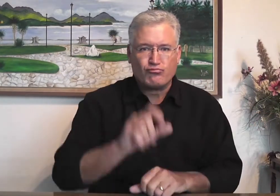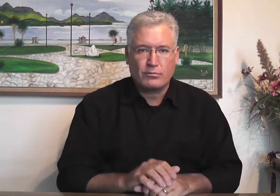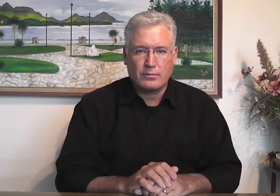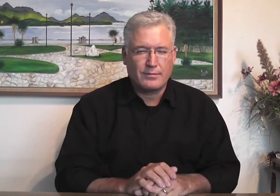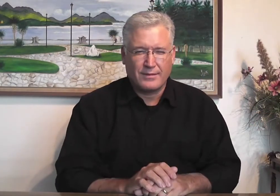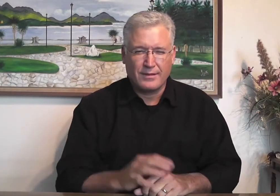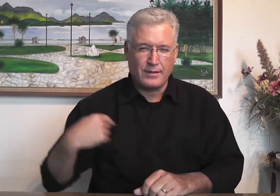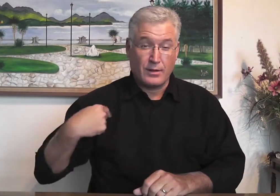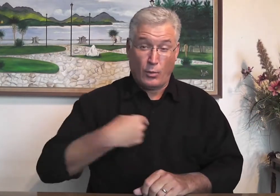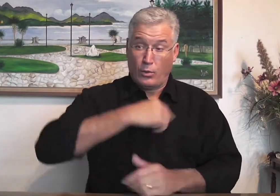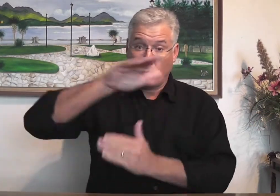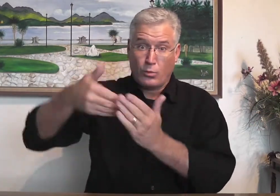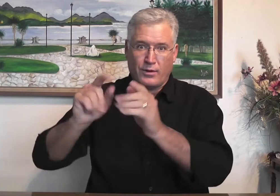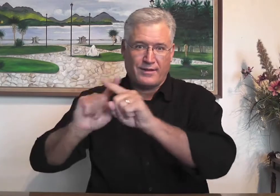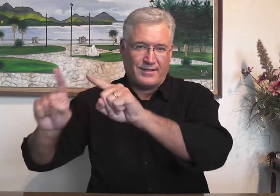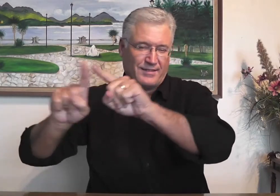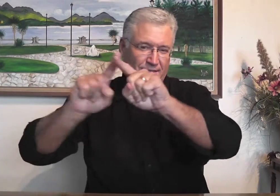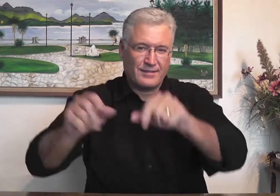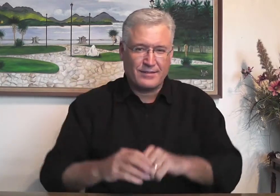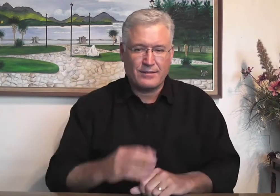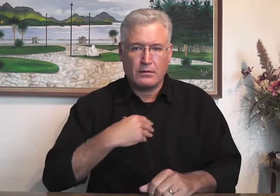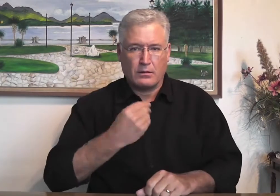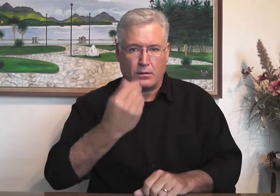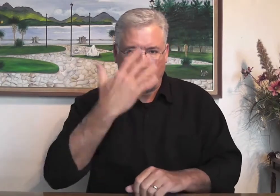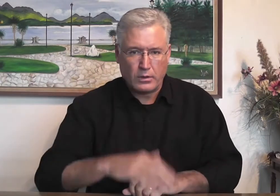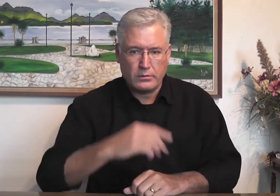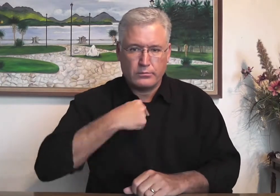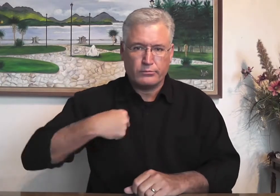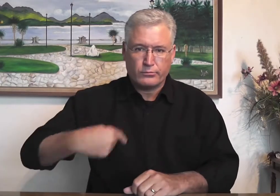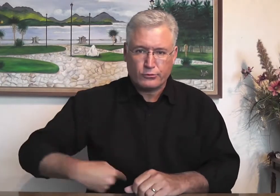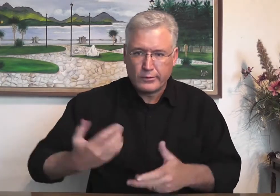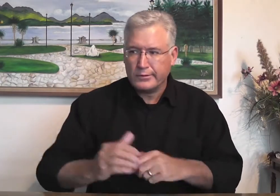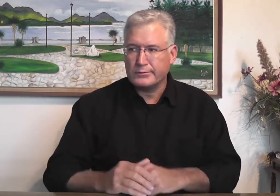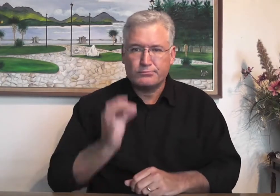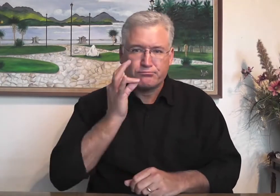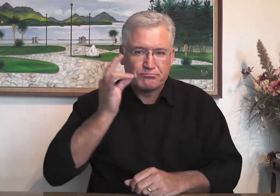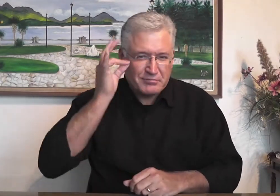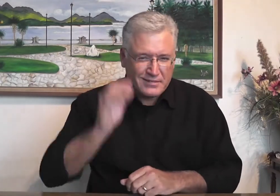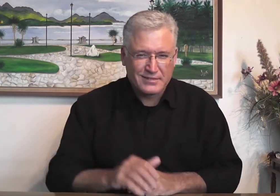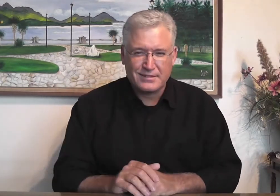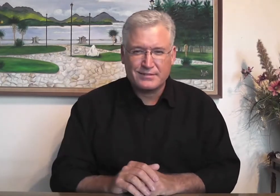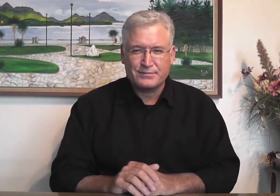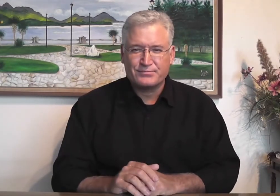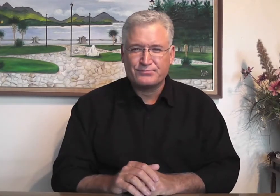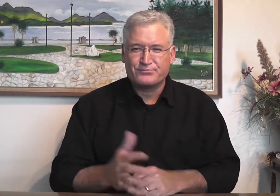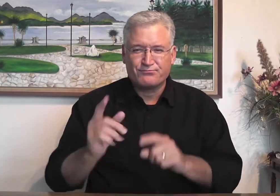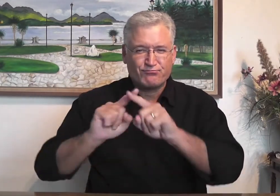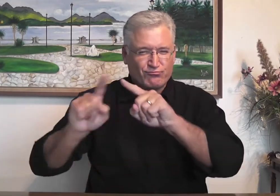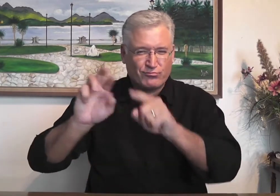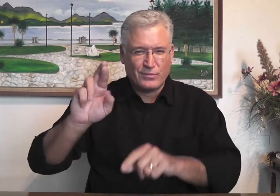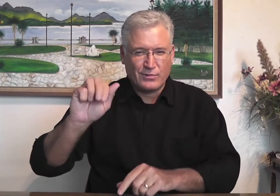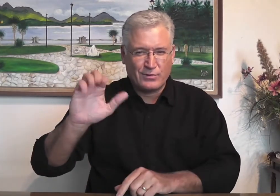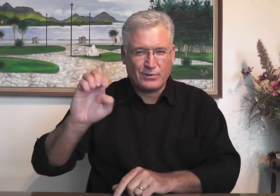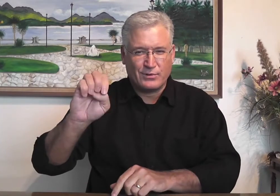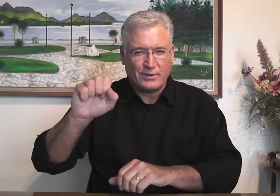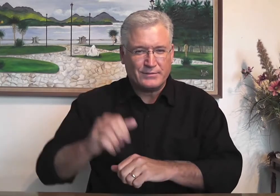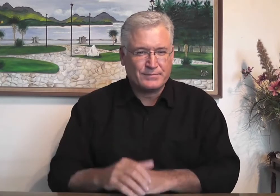like that, but we are all of different races, white, Chinese, Indian. We are